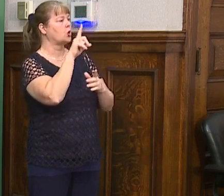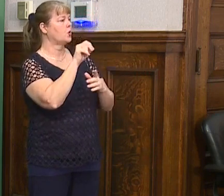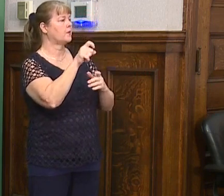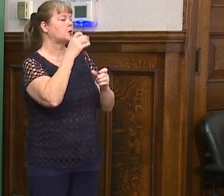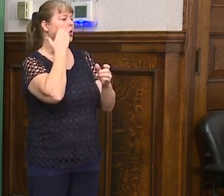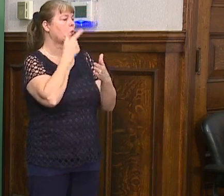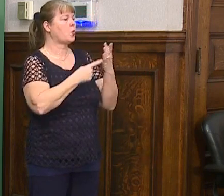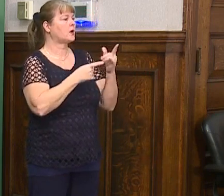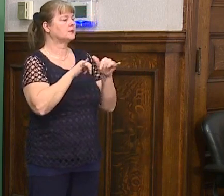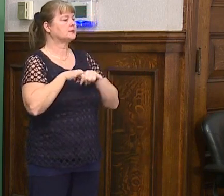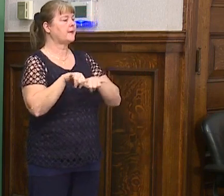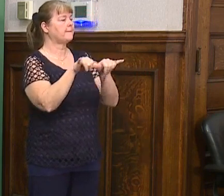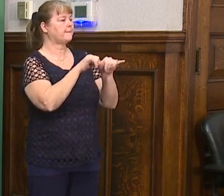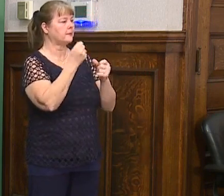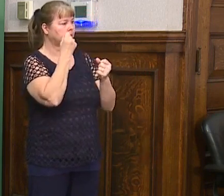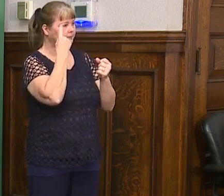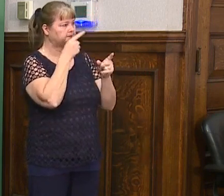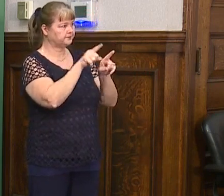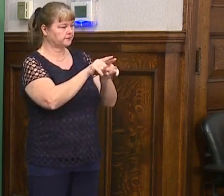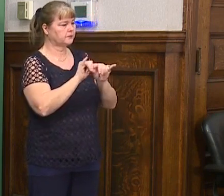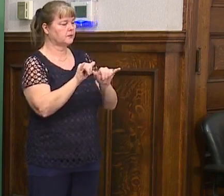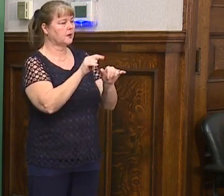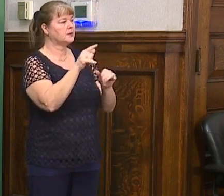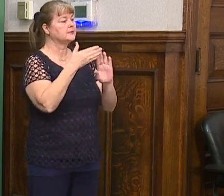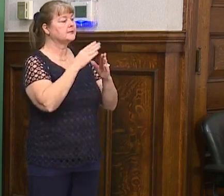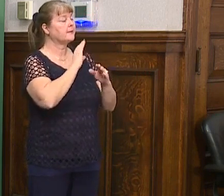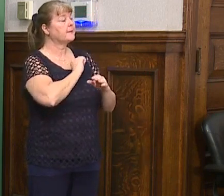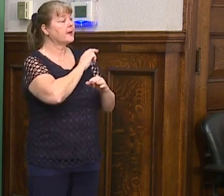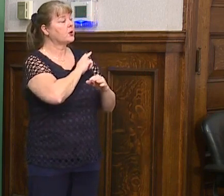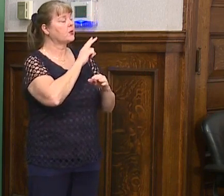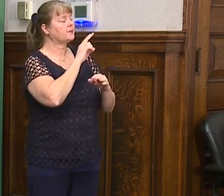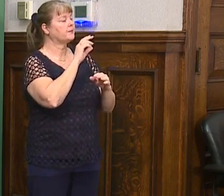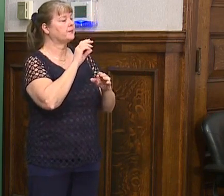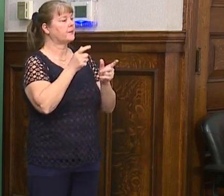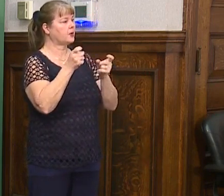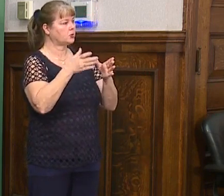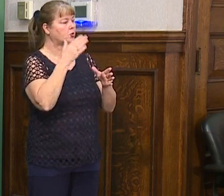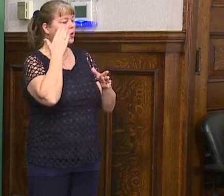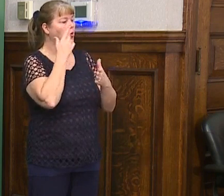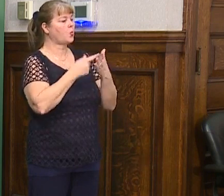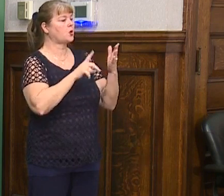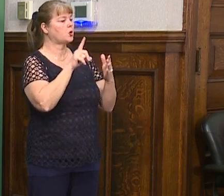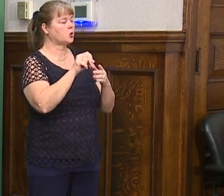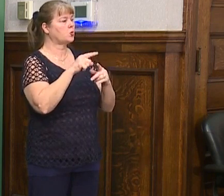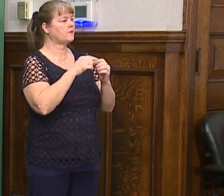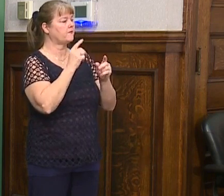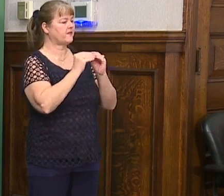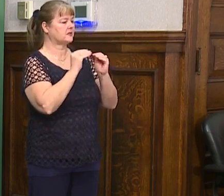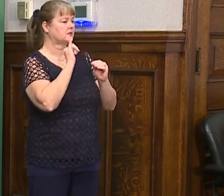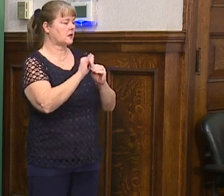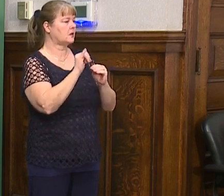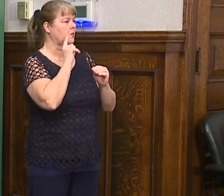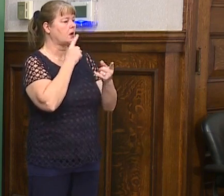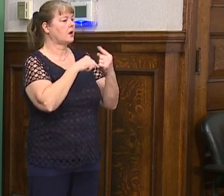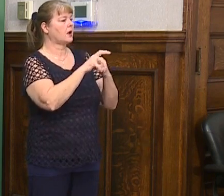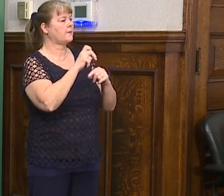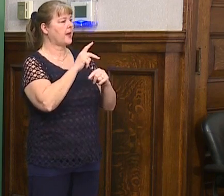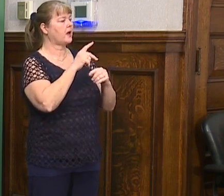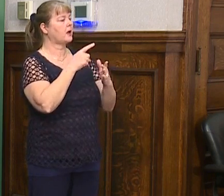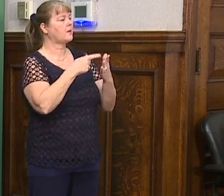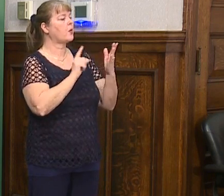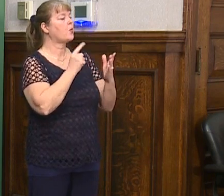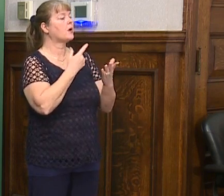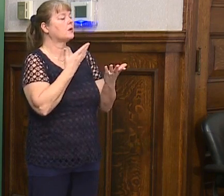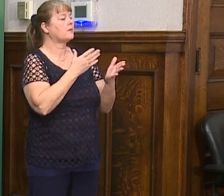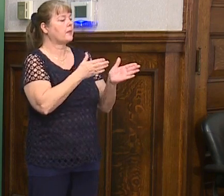to know what it is. Um, city manager is aware and is taking proactive steps to address it. Um, and again, he'll come back to us about